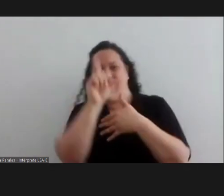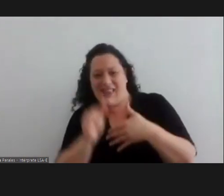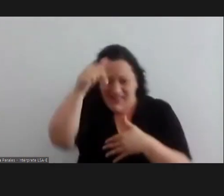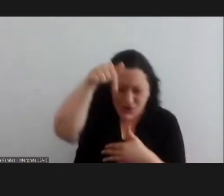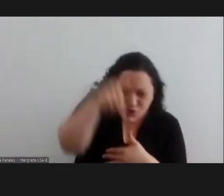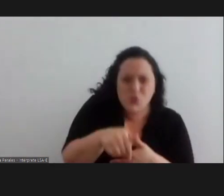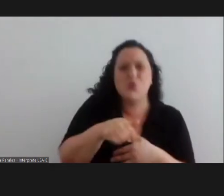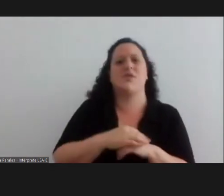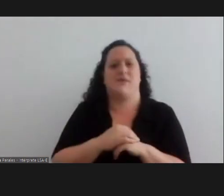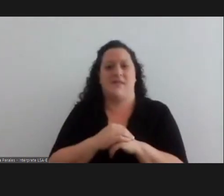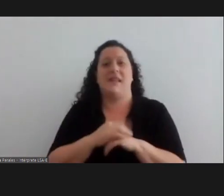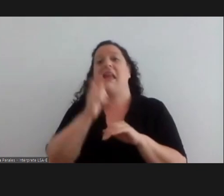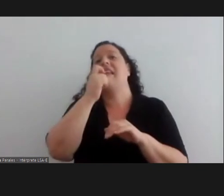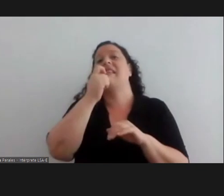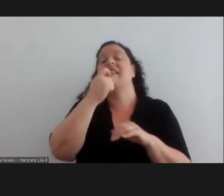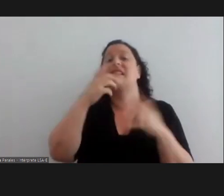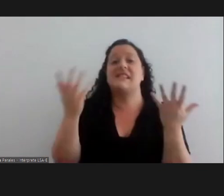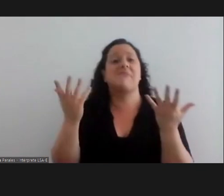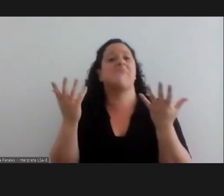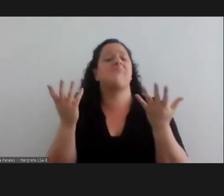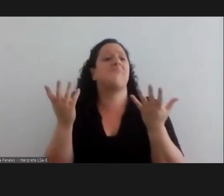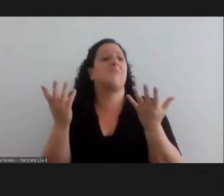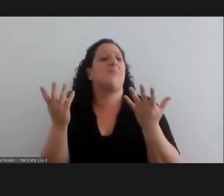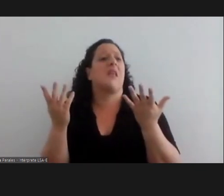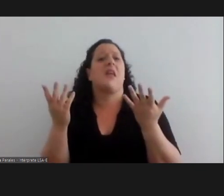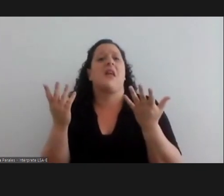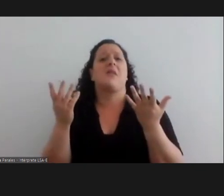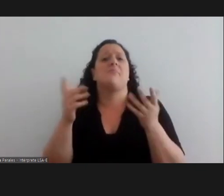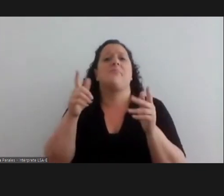in the southern cone and if my